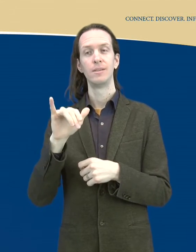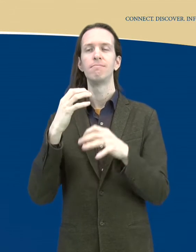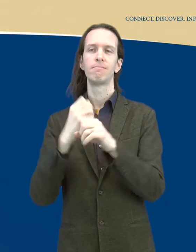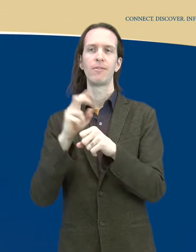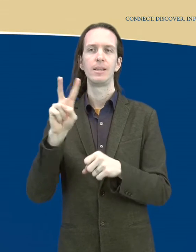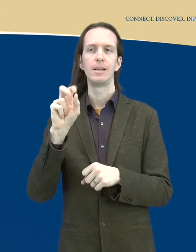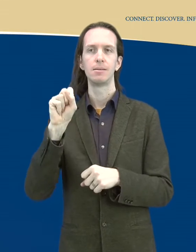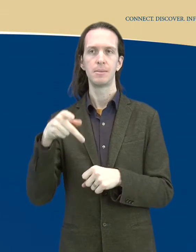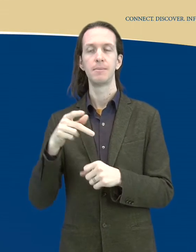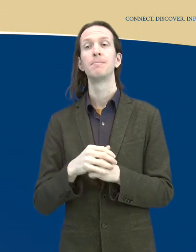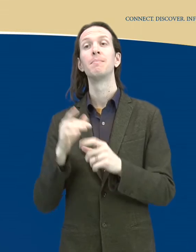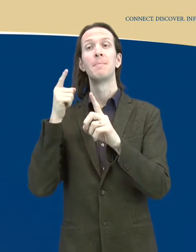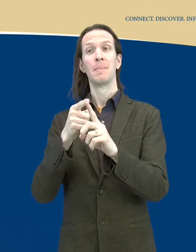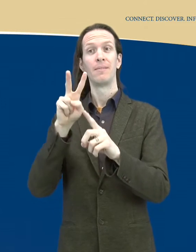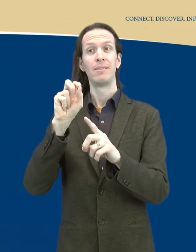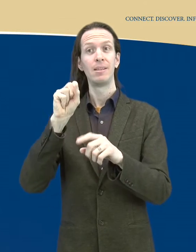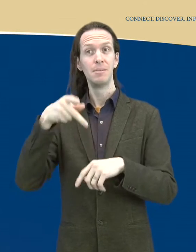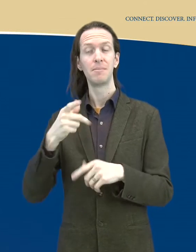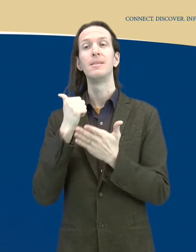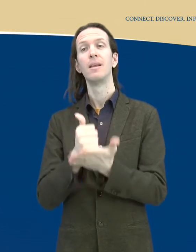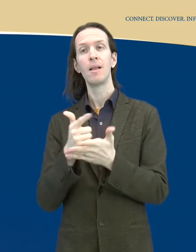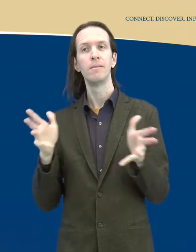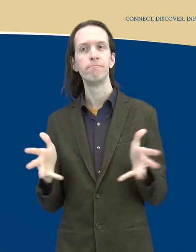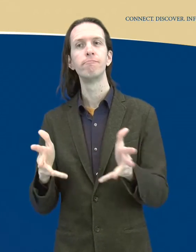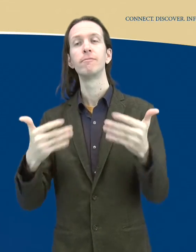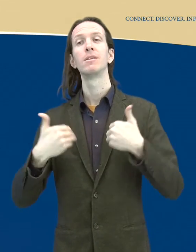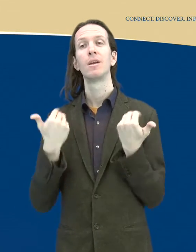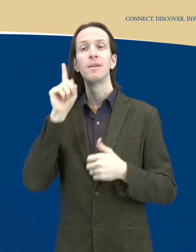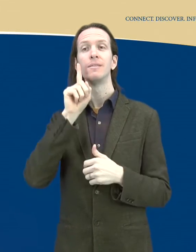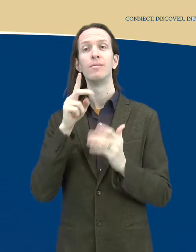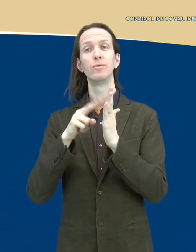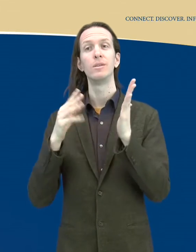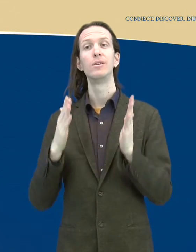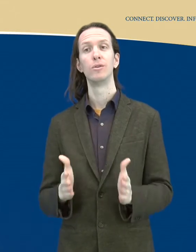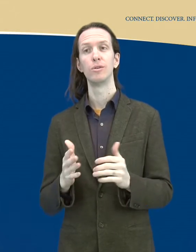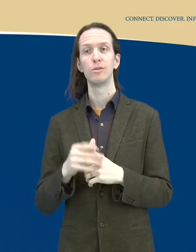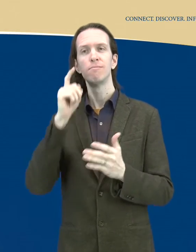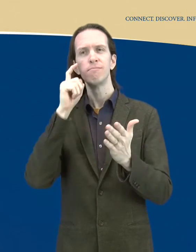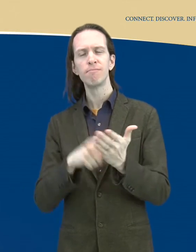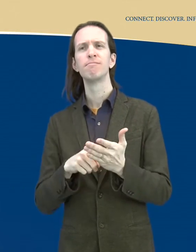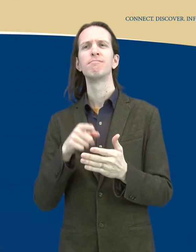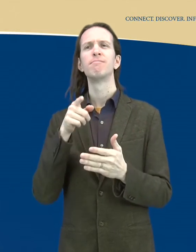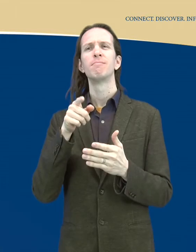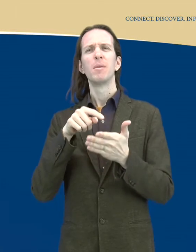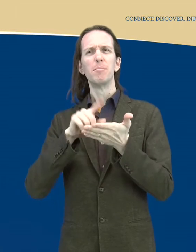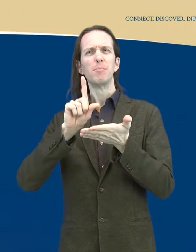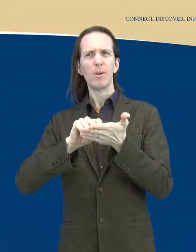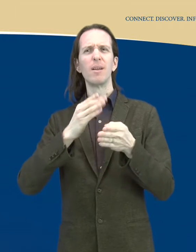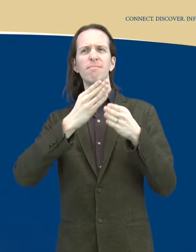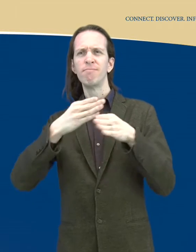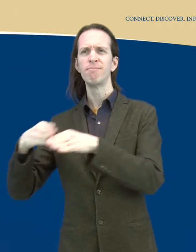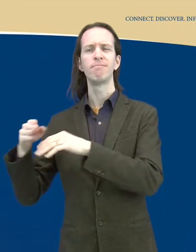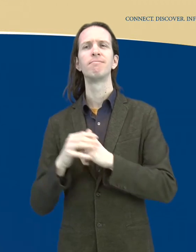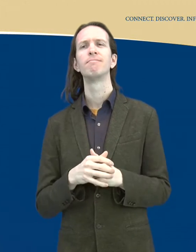that can also facilitate segmented decoding of print. We consider